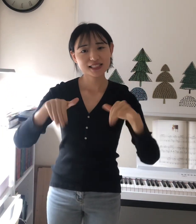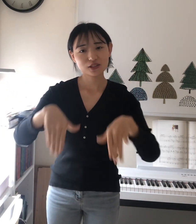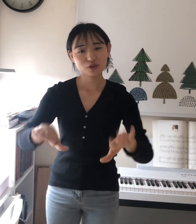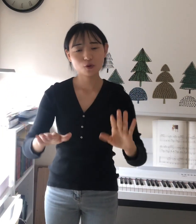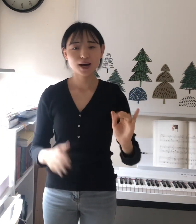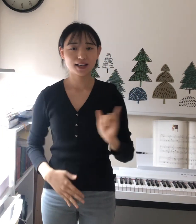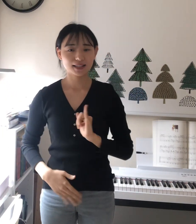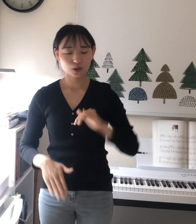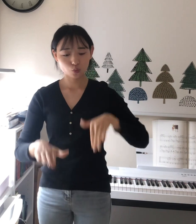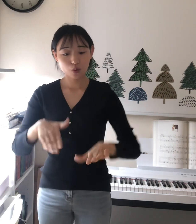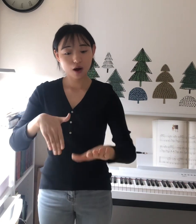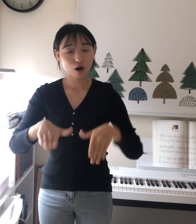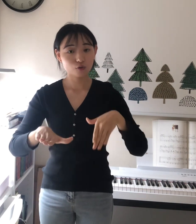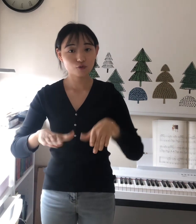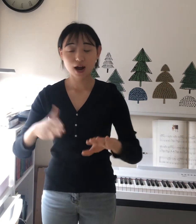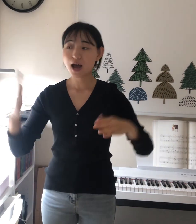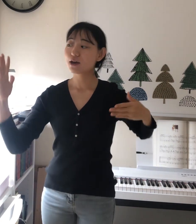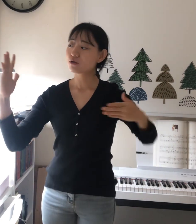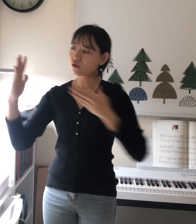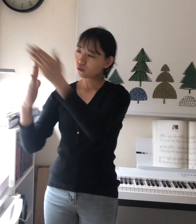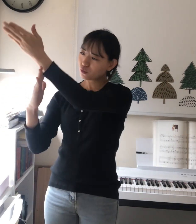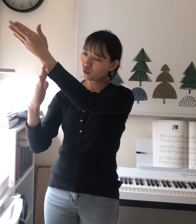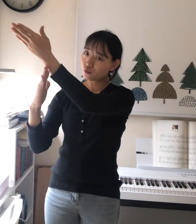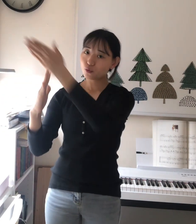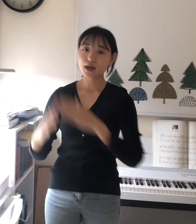We'll be right back.